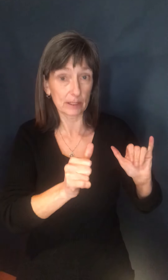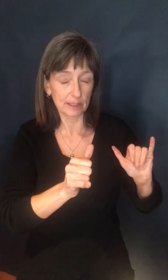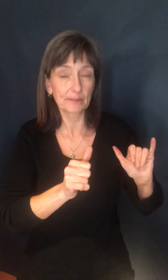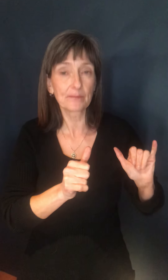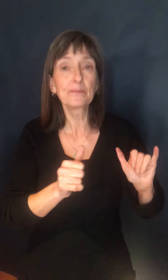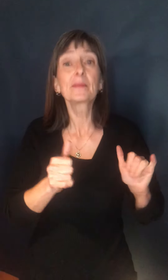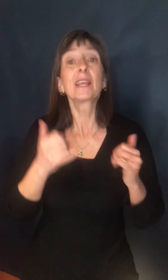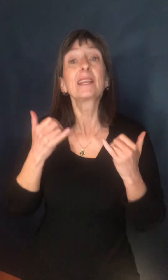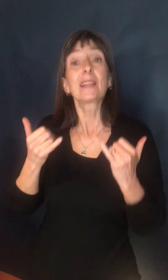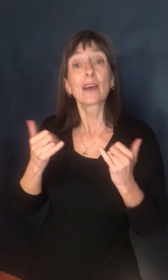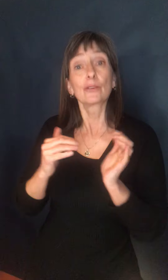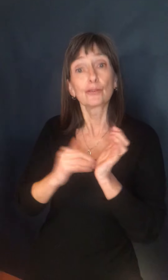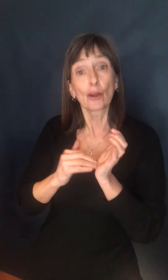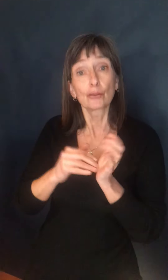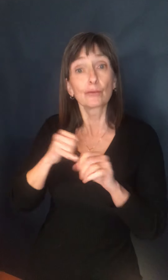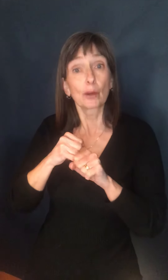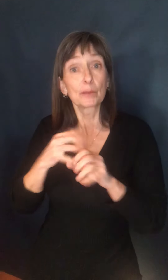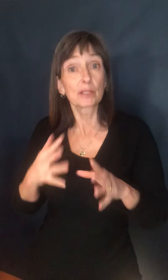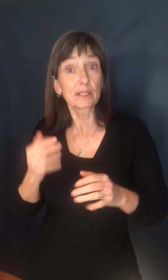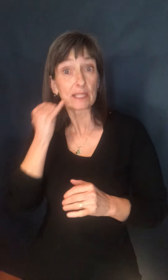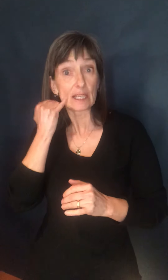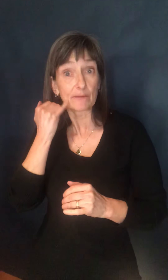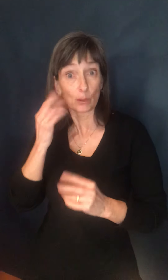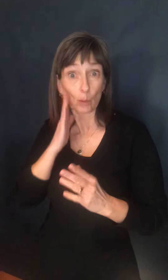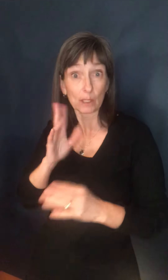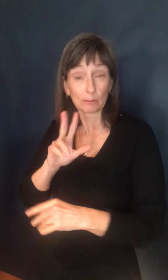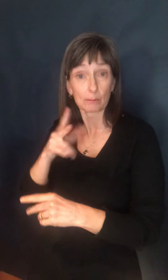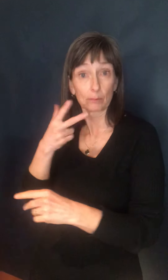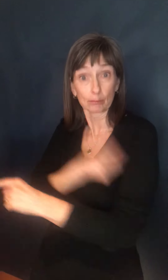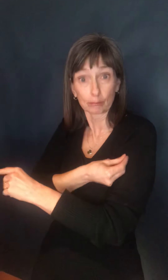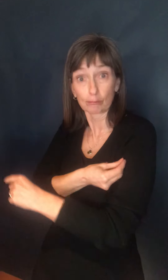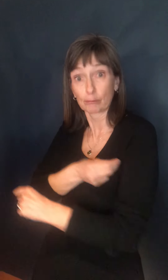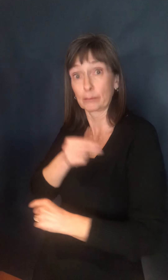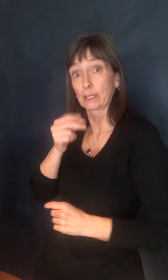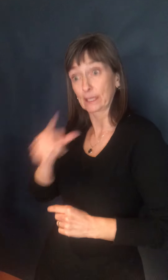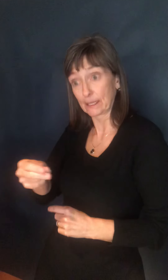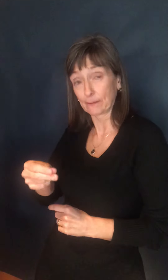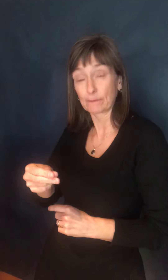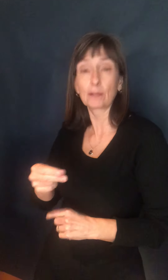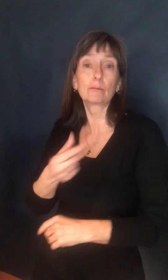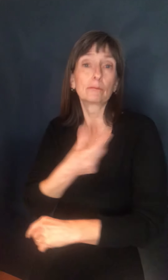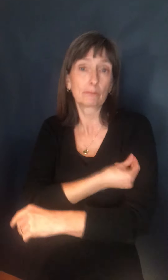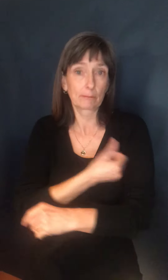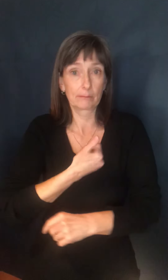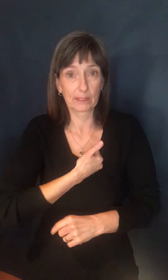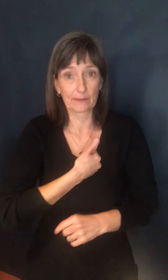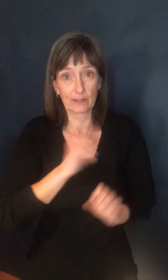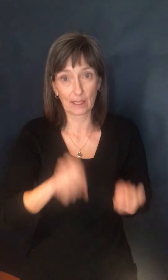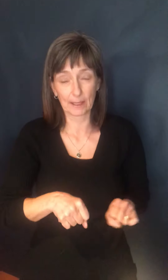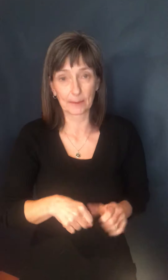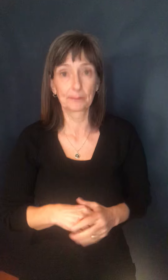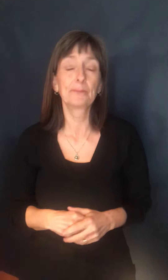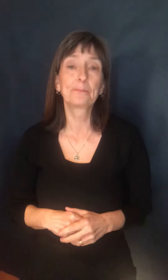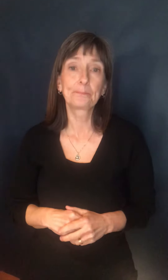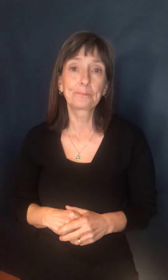now have the opportunity to also register to be able to administer the vaccine when we move into the mass vaccination stage